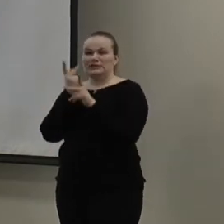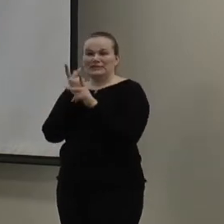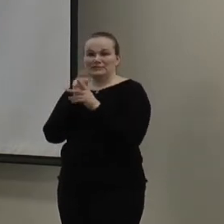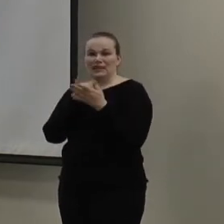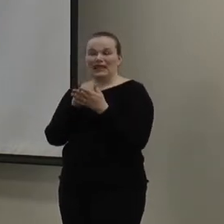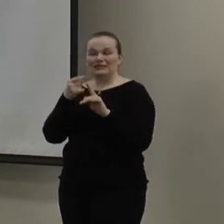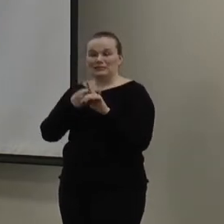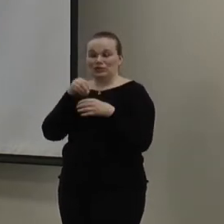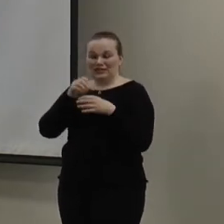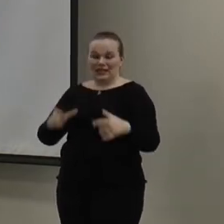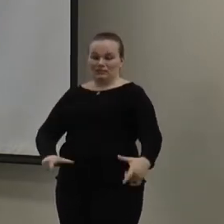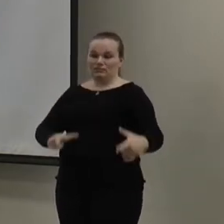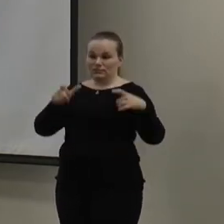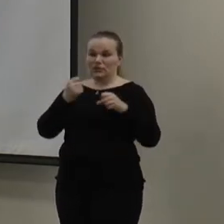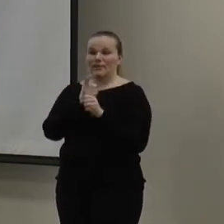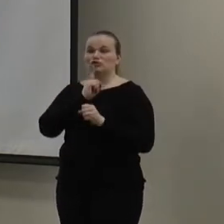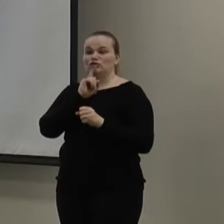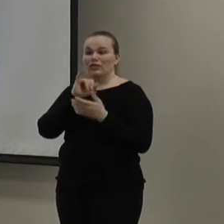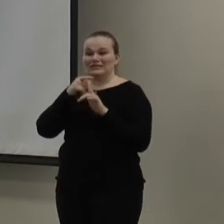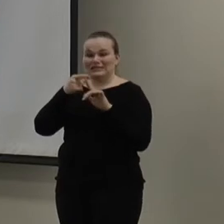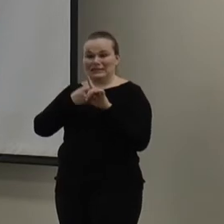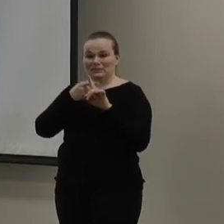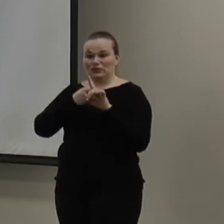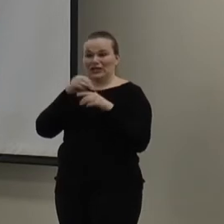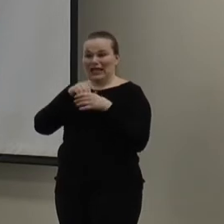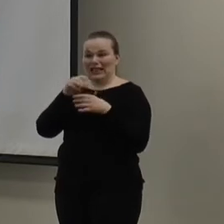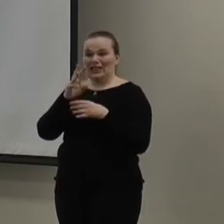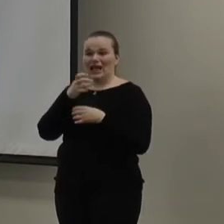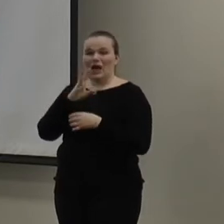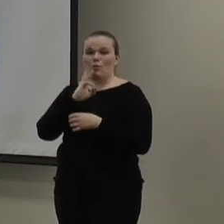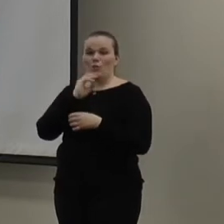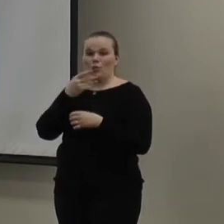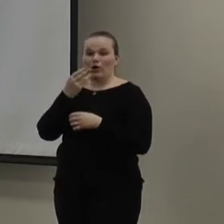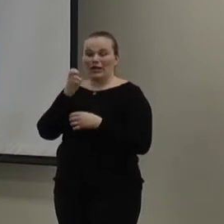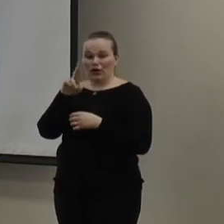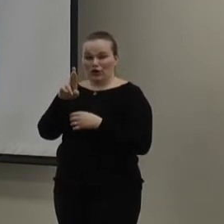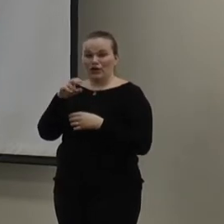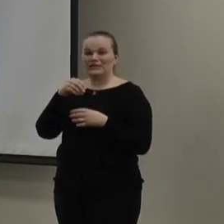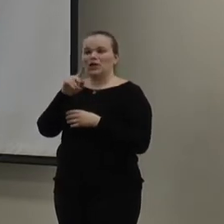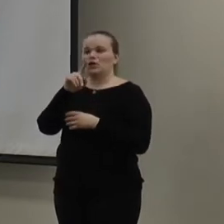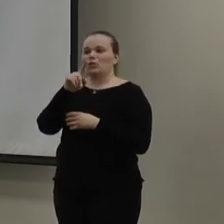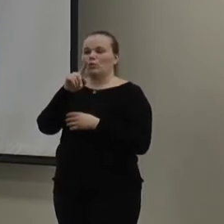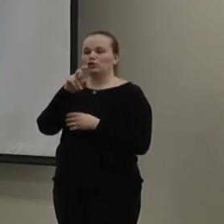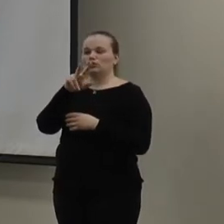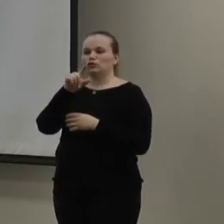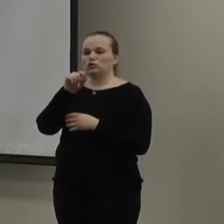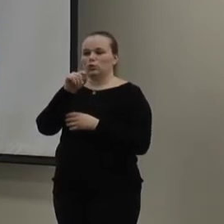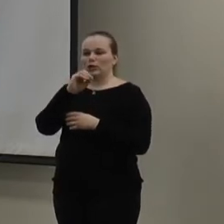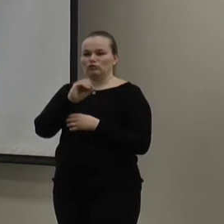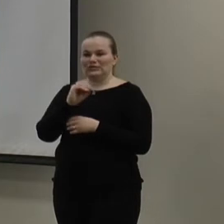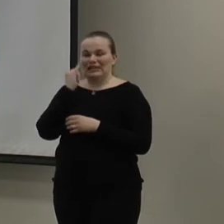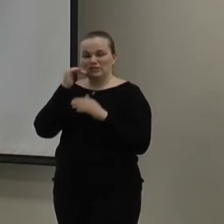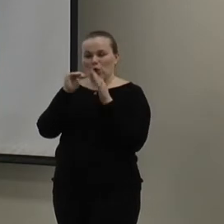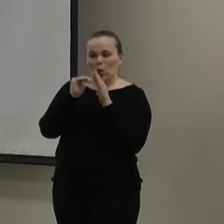that in there. So, make sure that the temperature setting on your storage tank is 120 degrees Fahrenheit. That's kind of the sweet spot. Any